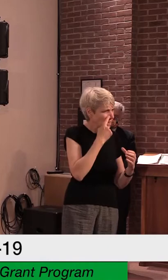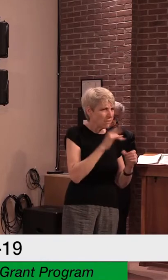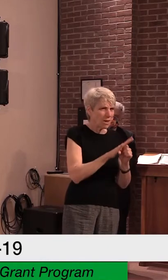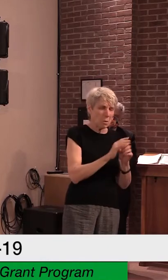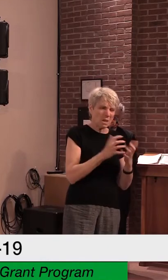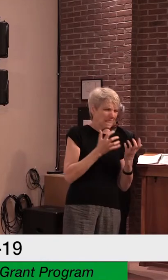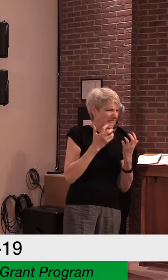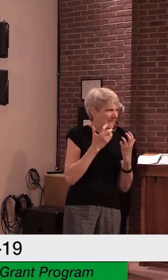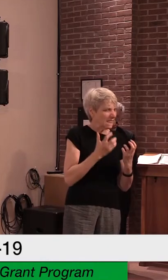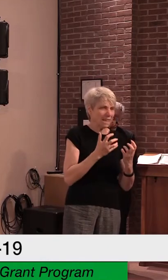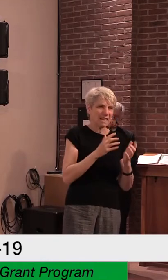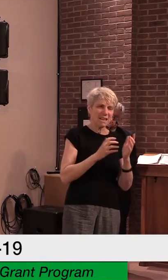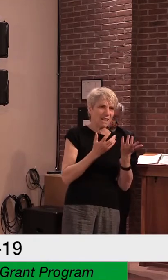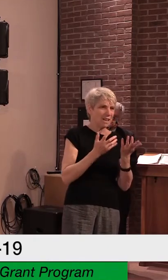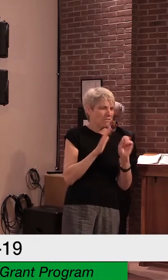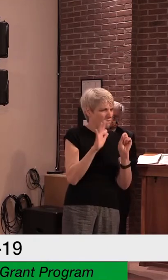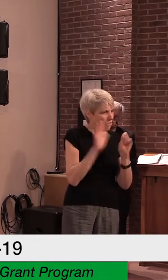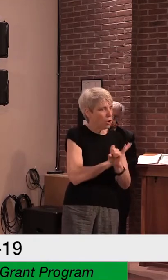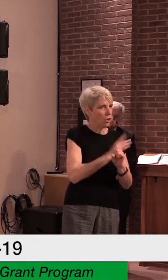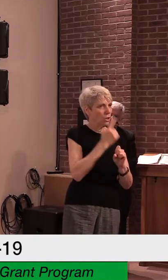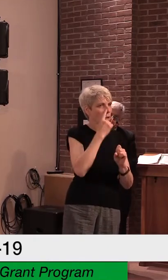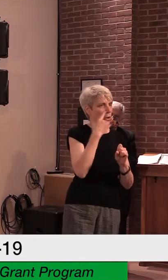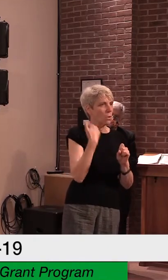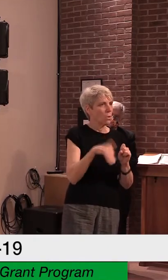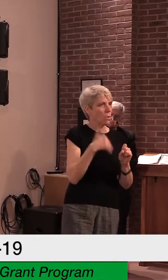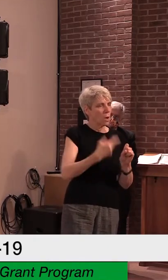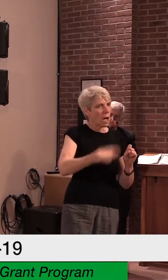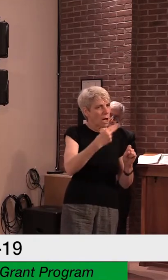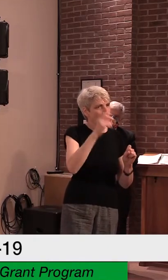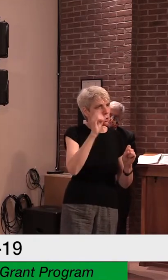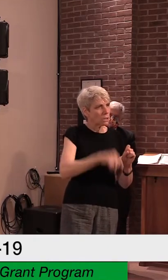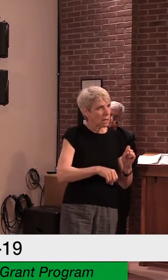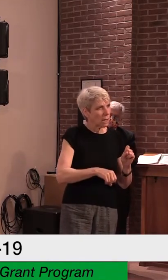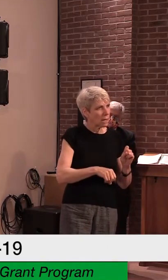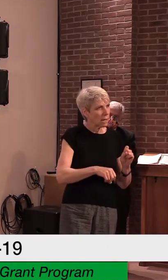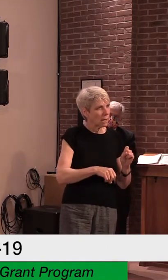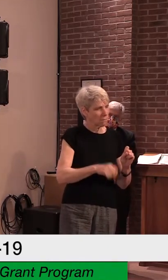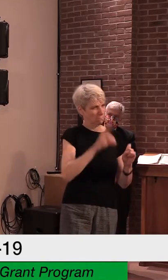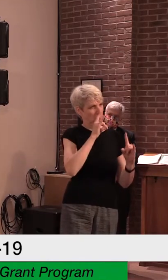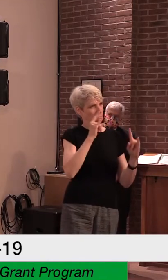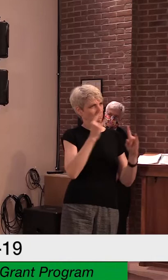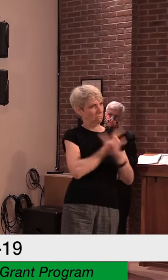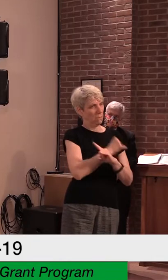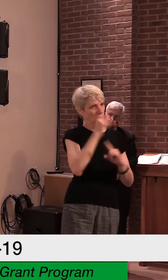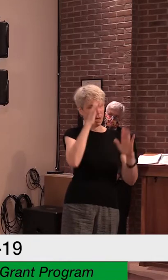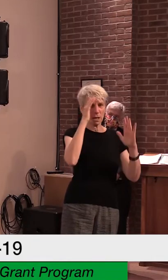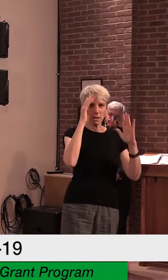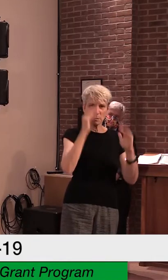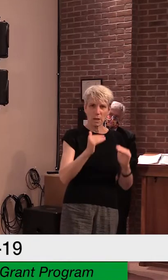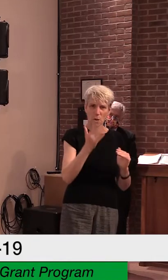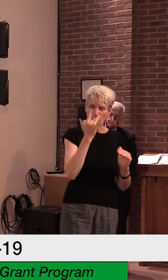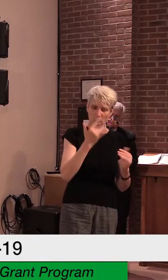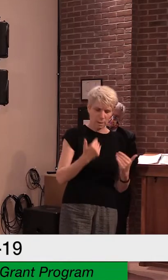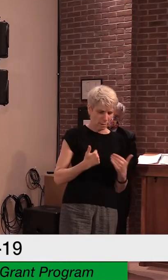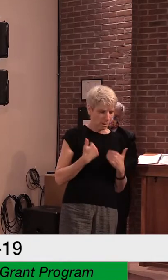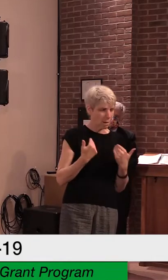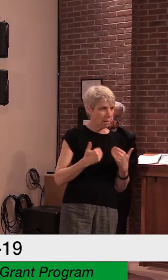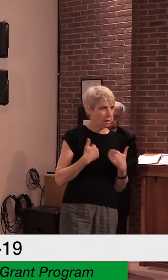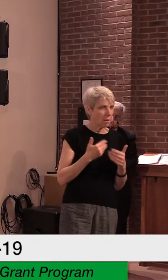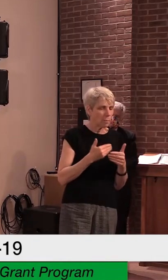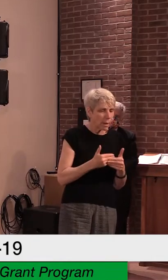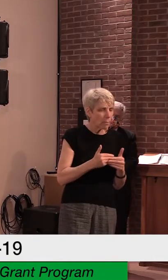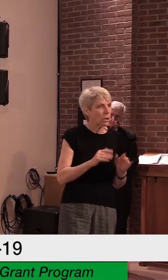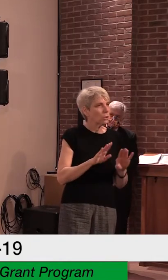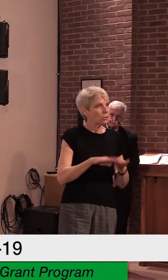distributed amongst young, older children and adults. We don't know a lot about these patients